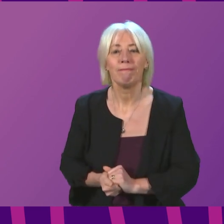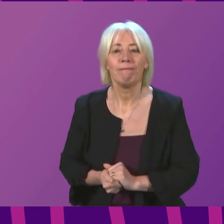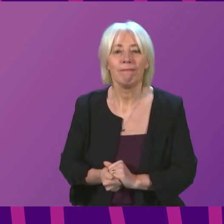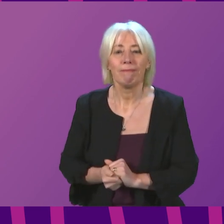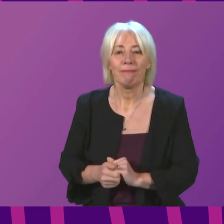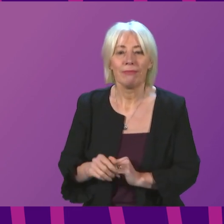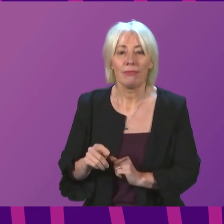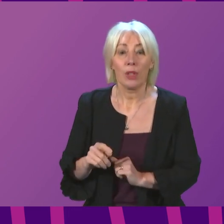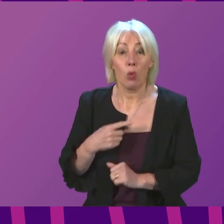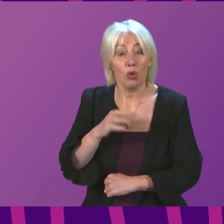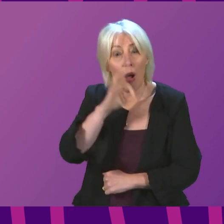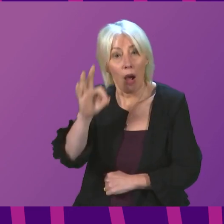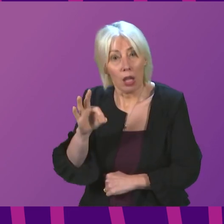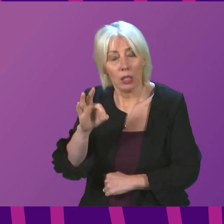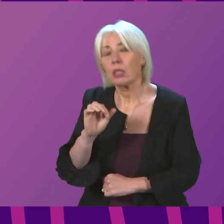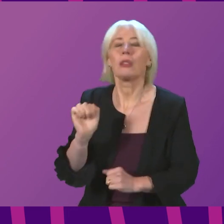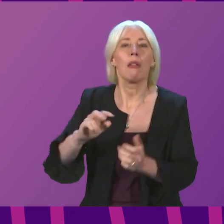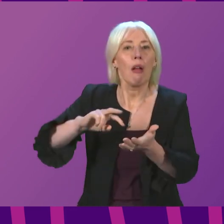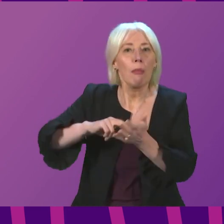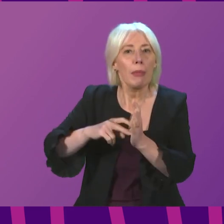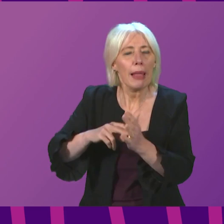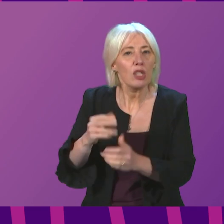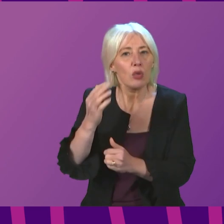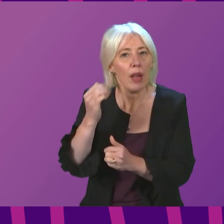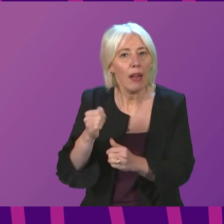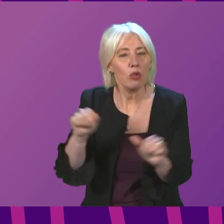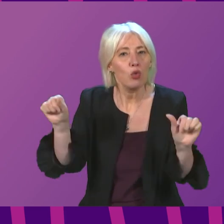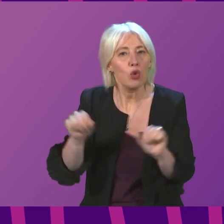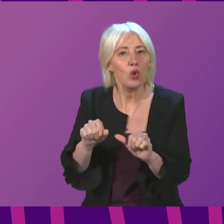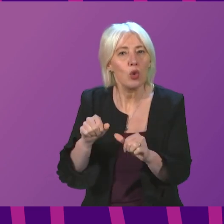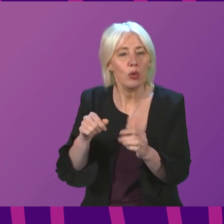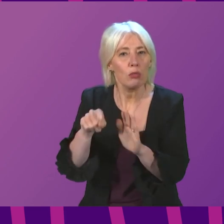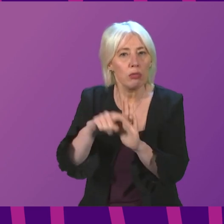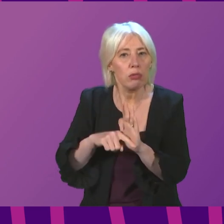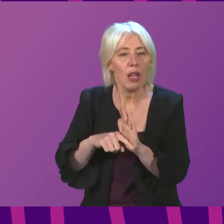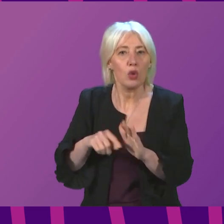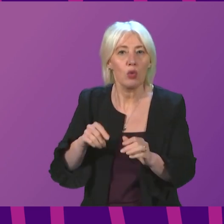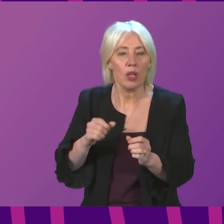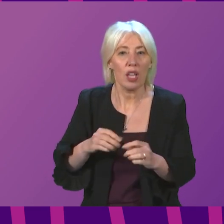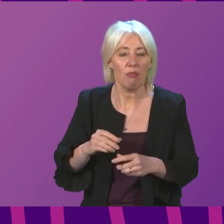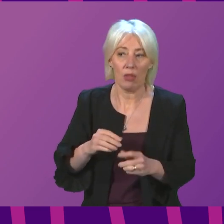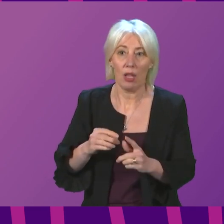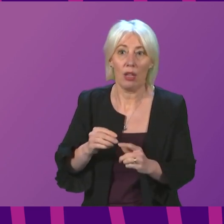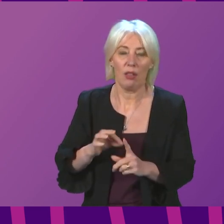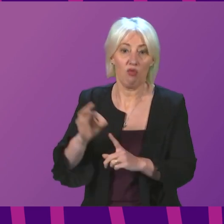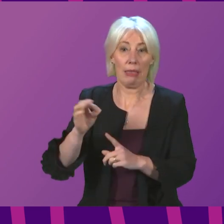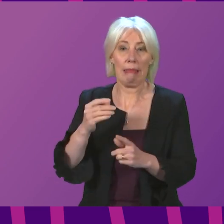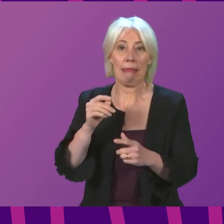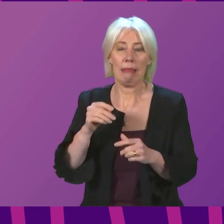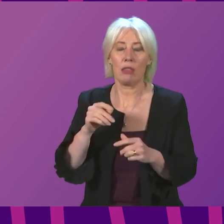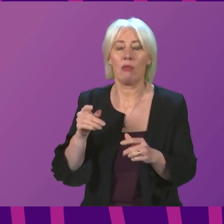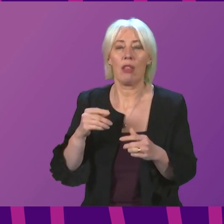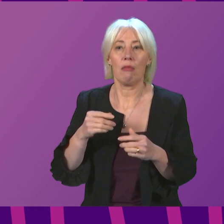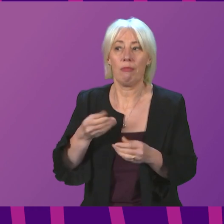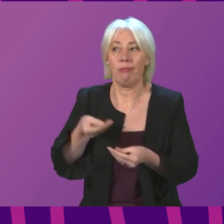To ask the First Minister what plans are in place to mitigate the effects of current increased transmission of COVID-19 on lifeline ferry